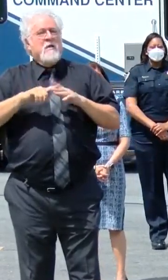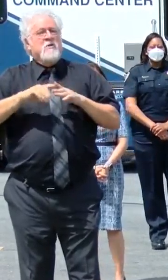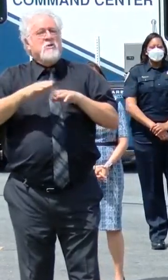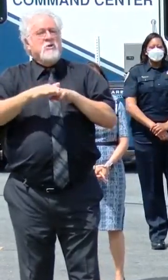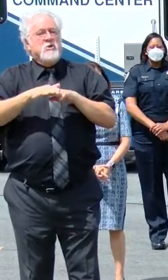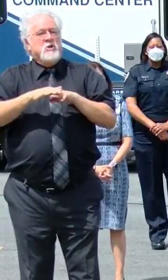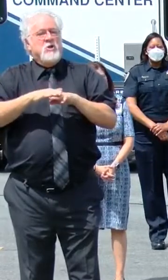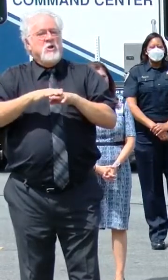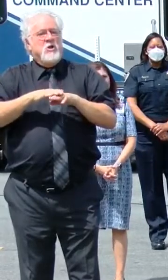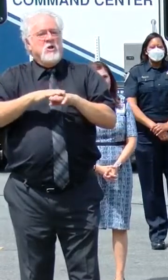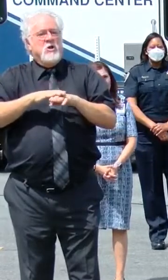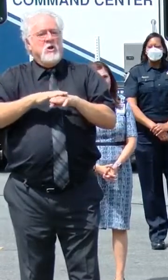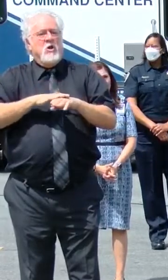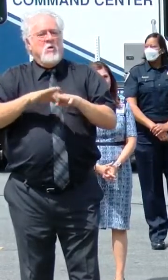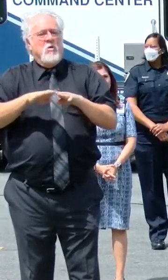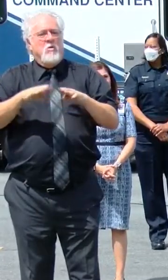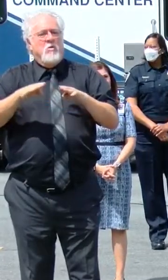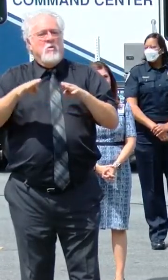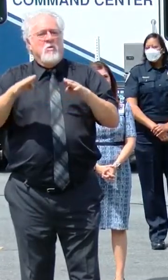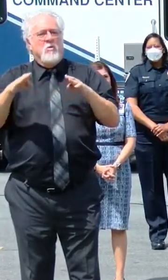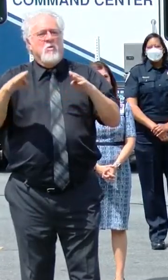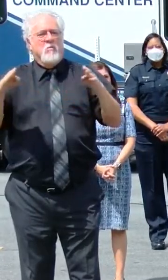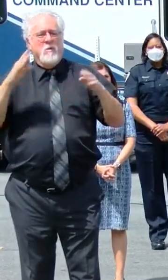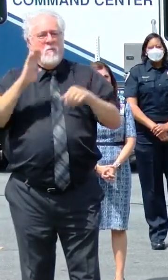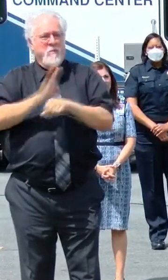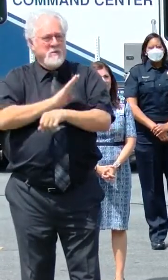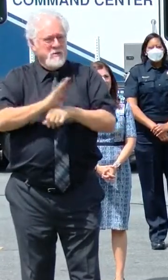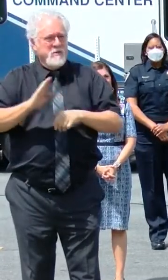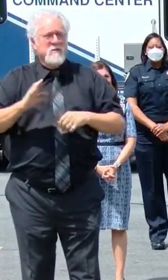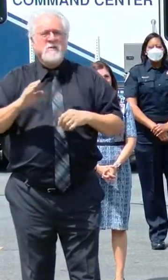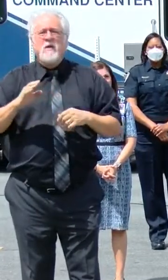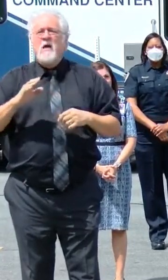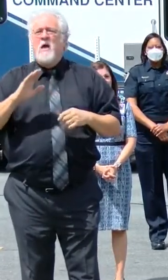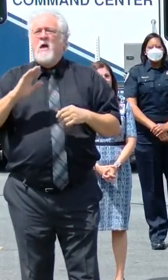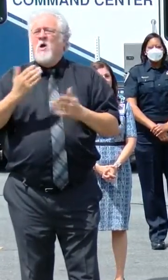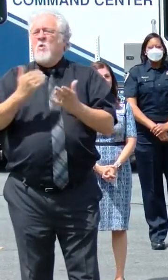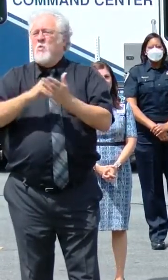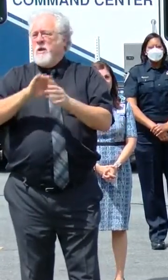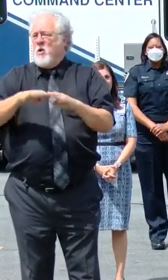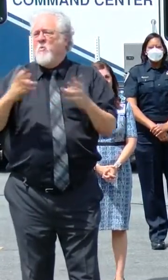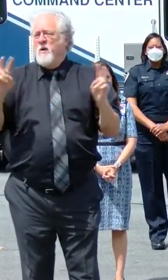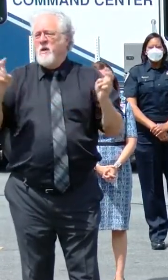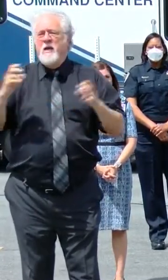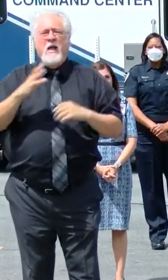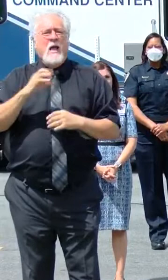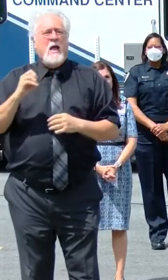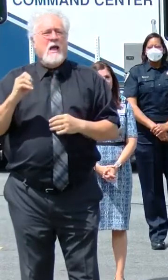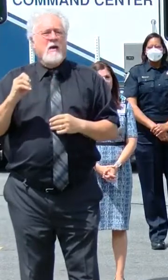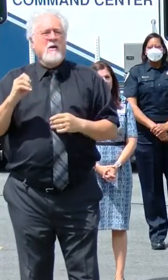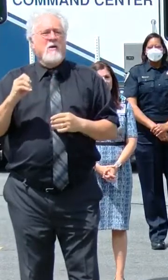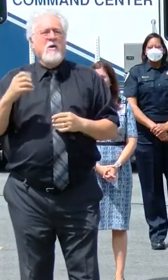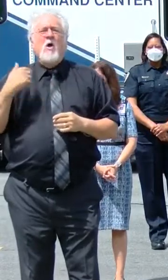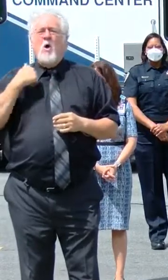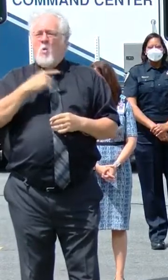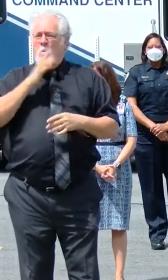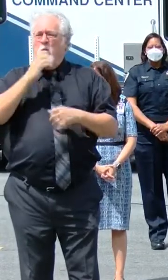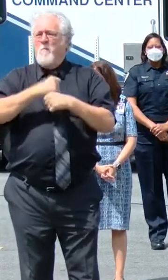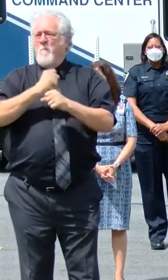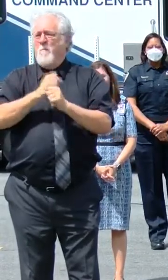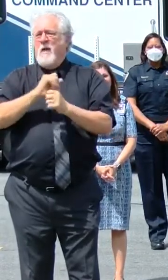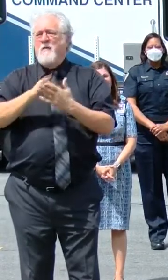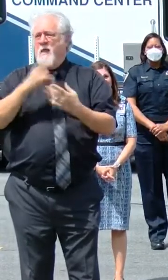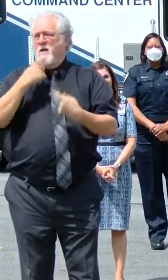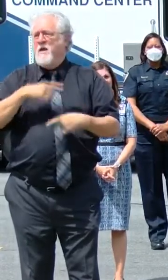approach of our businesses reopening. And so, we will make that